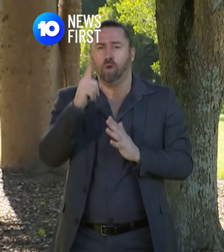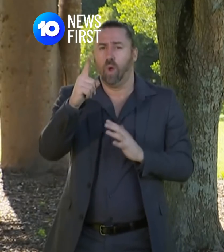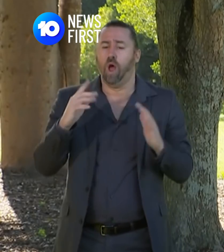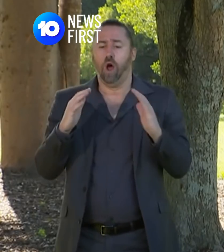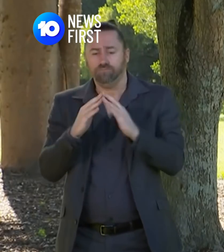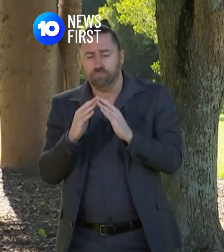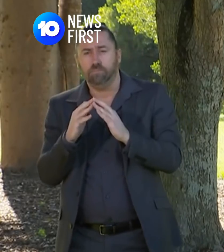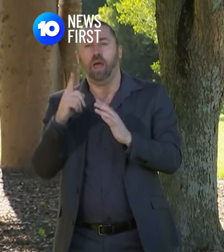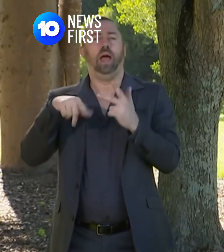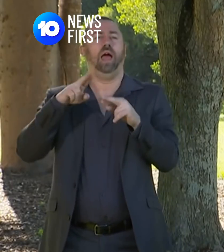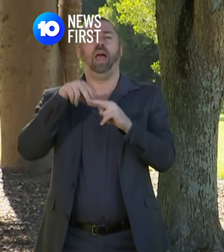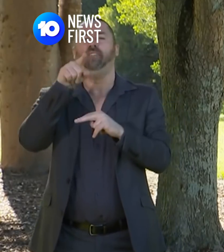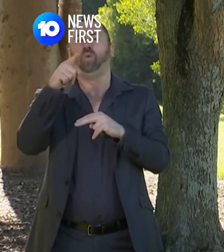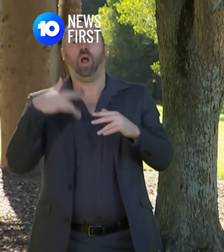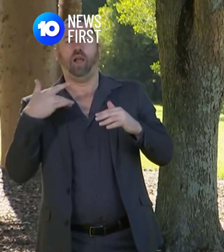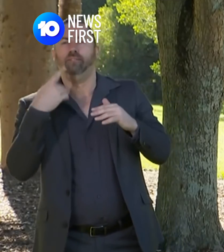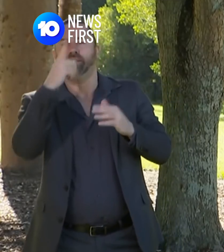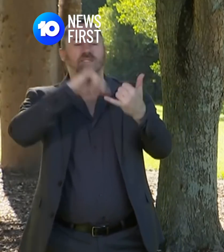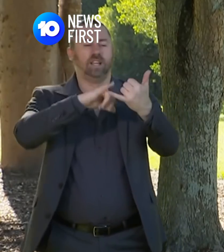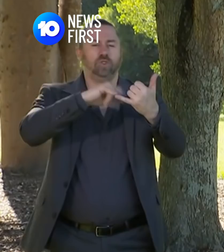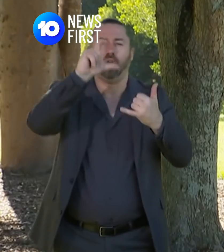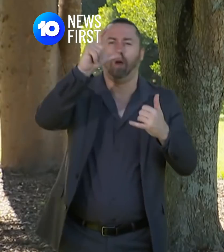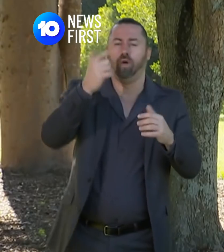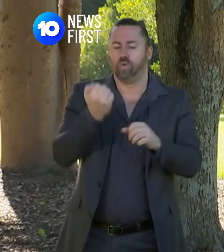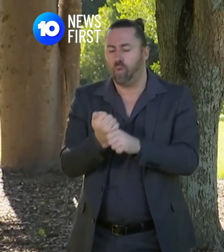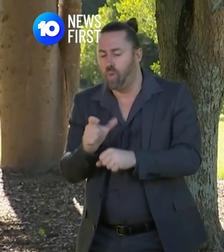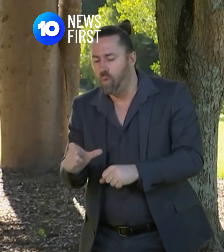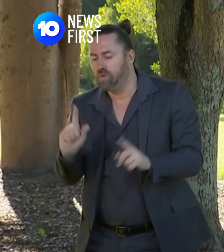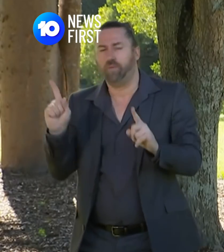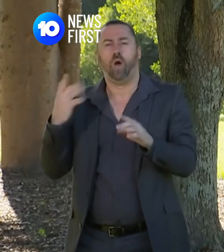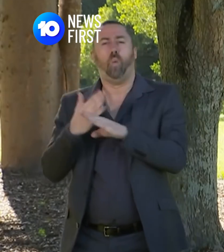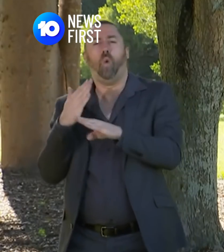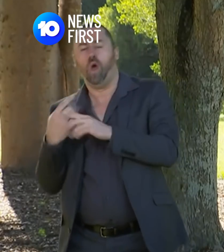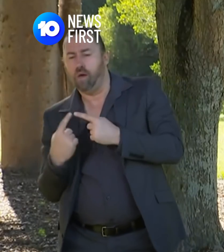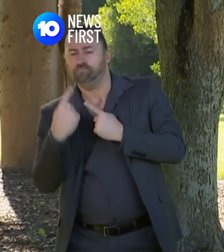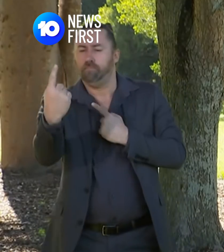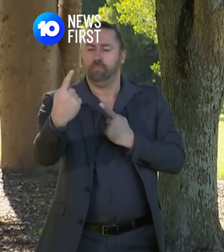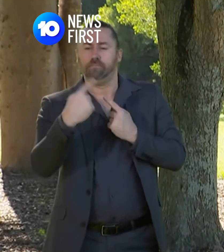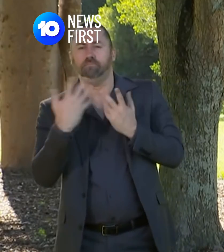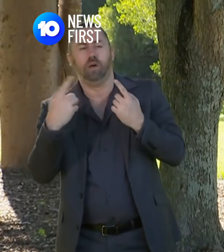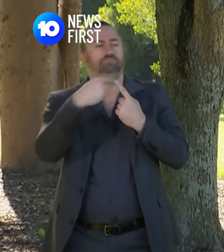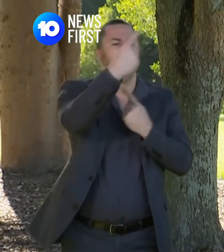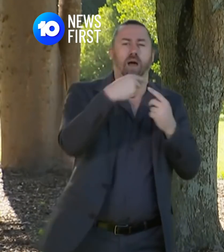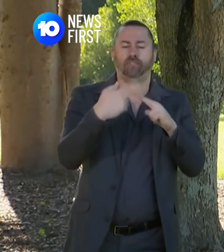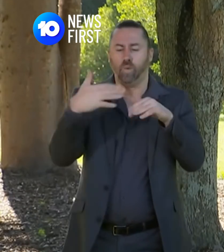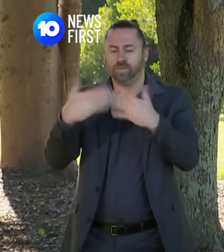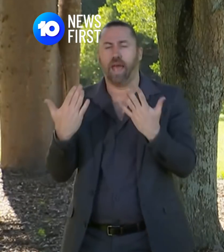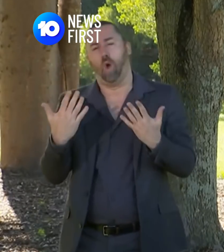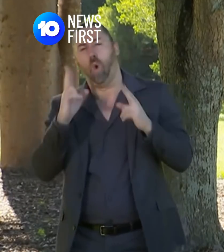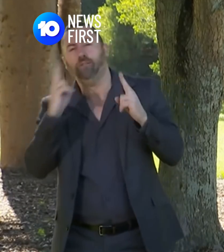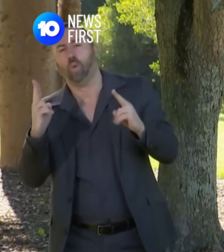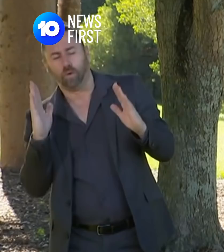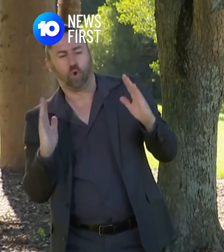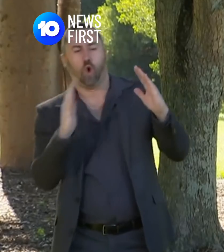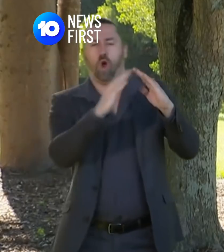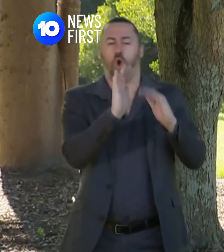outside Brisbane you've come into Brisbane to work for the day as we know a lot of people do of course you can then return to your